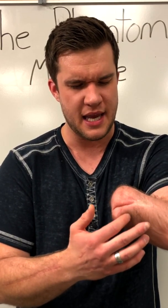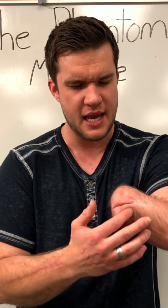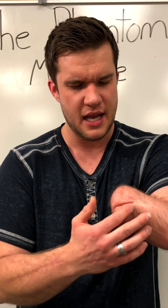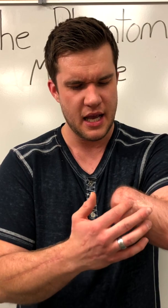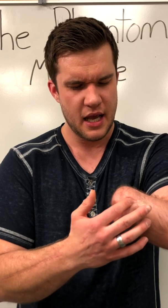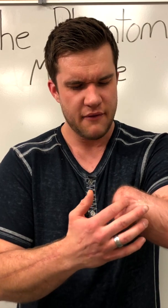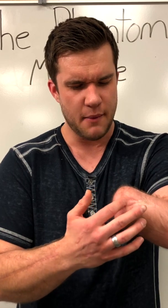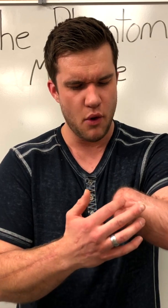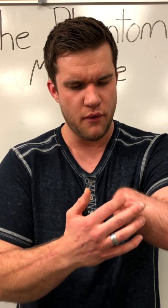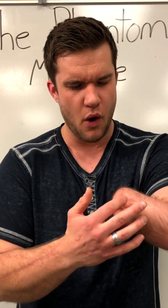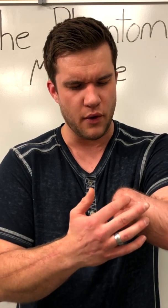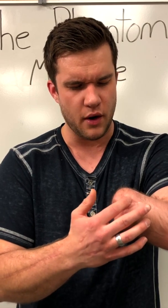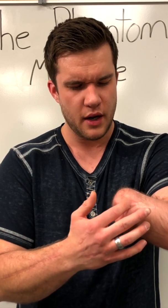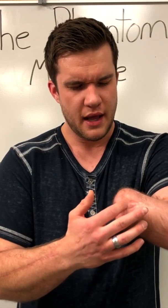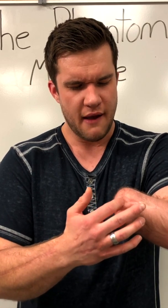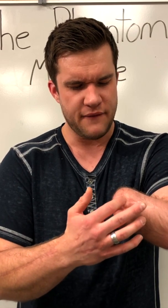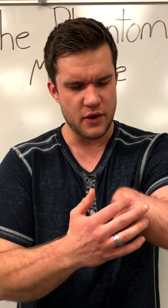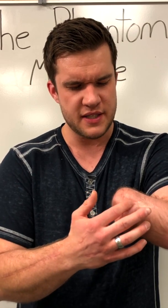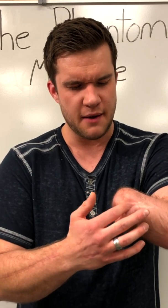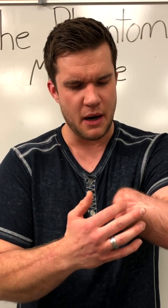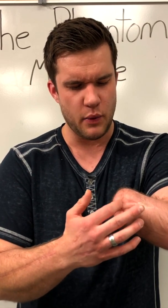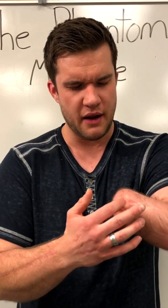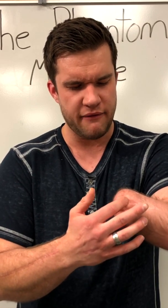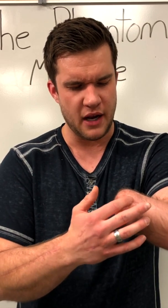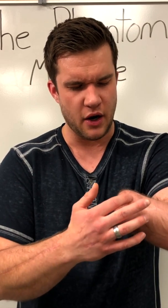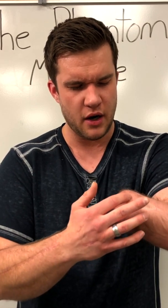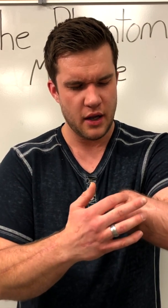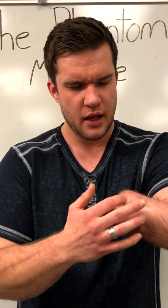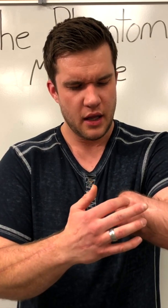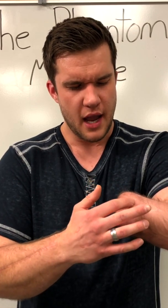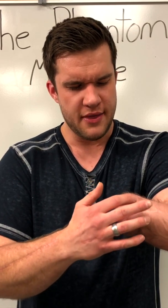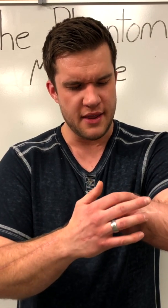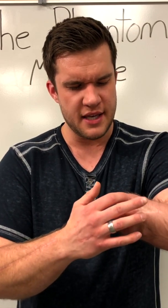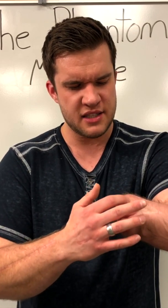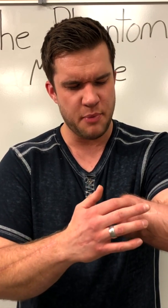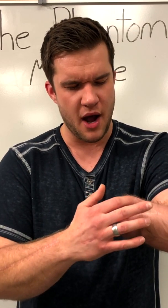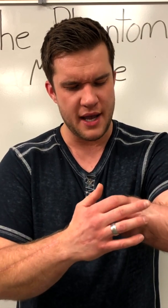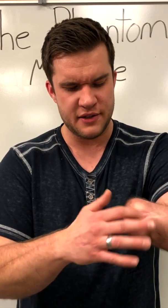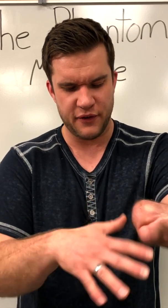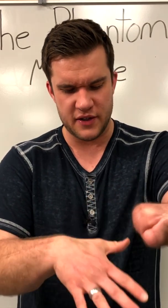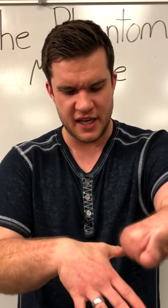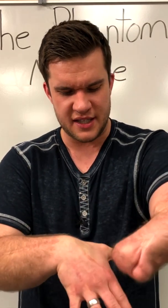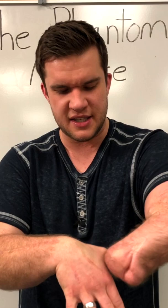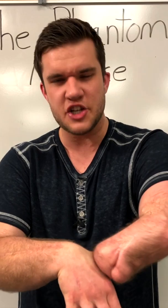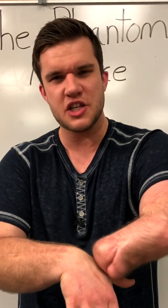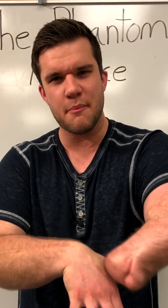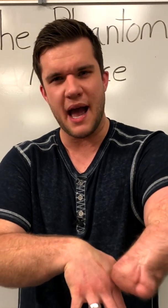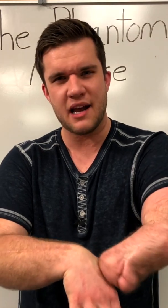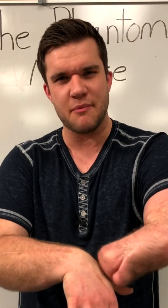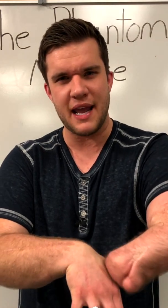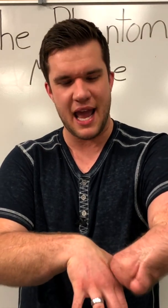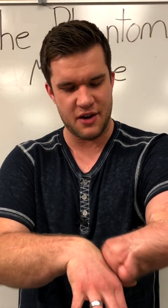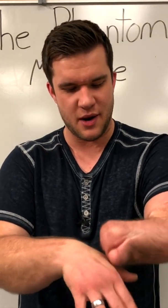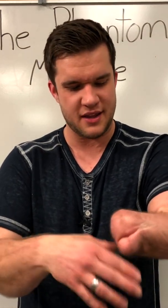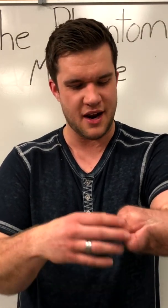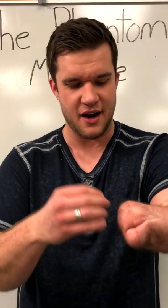if I move over it feels like my ring finger and then this spot is feels like it's touching the back of my hand right there